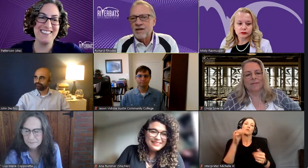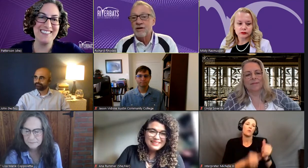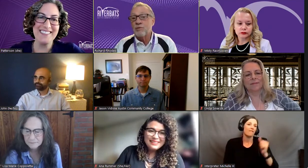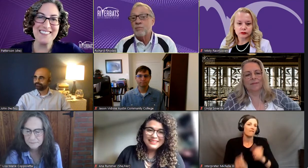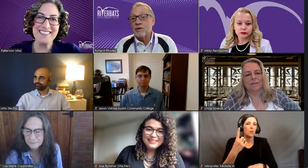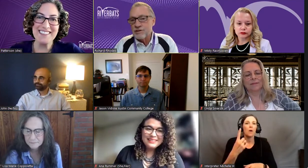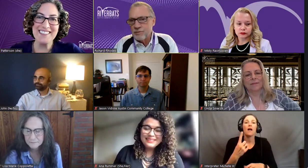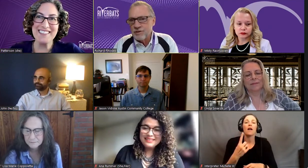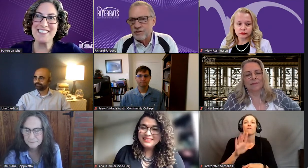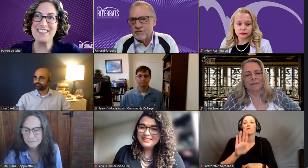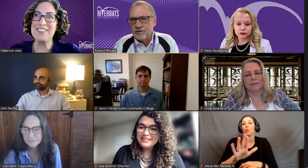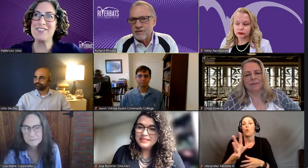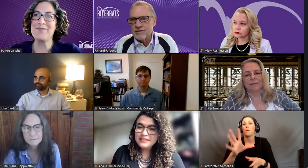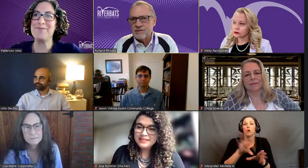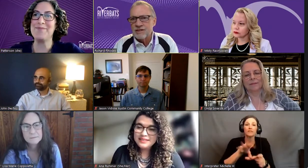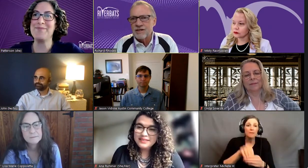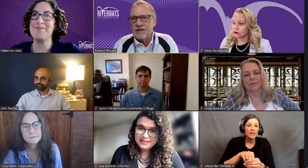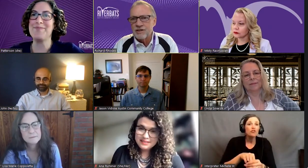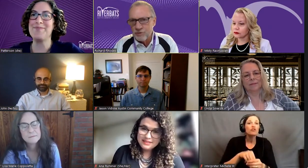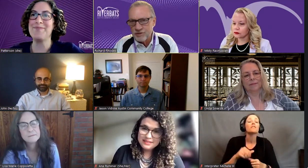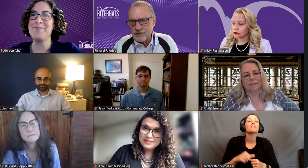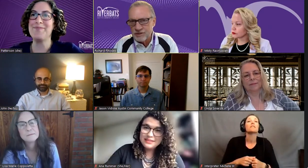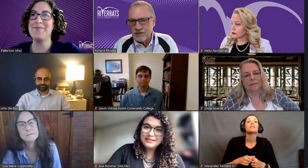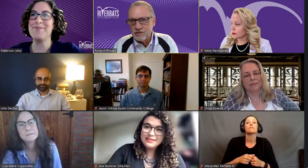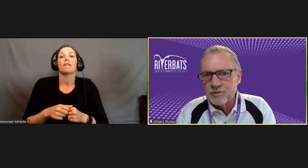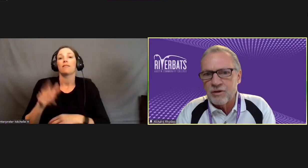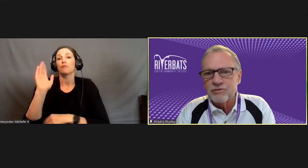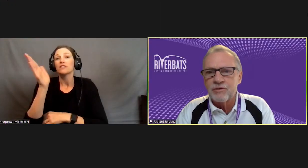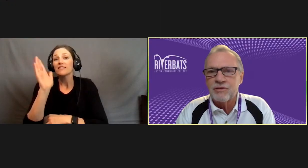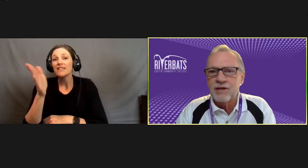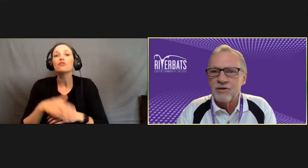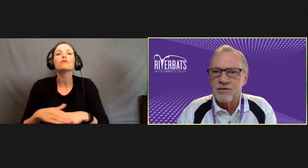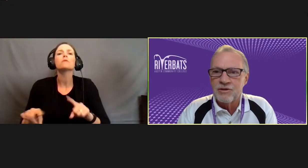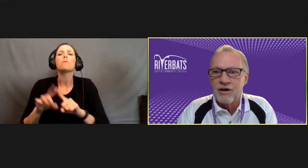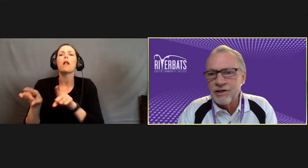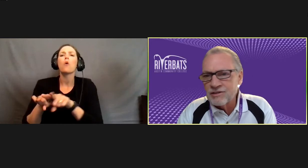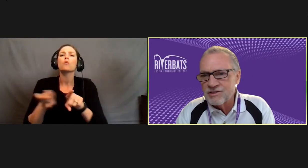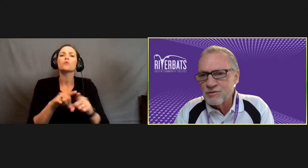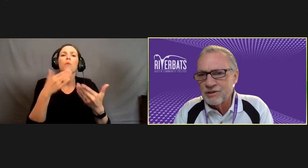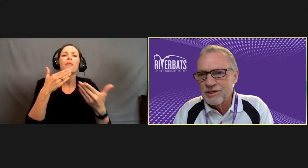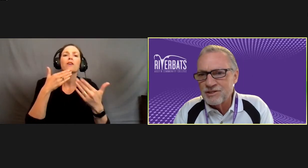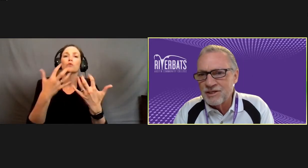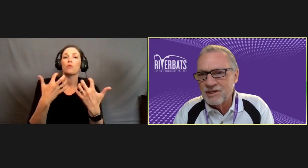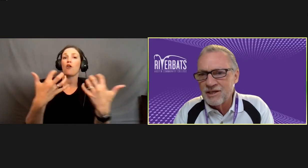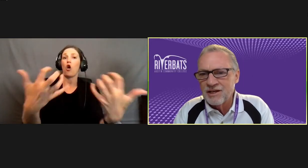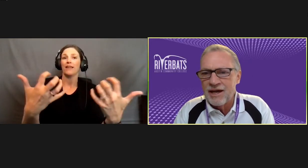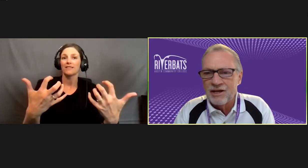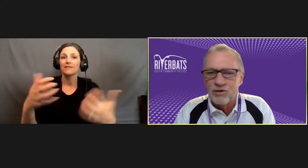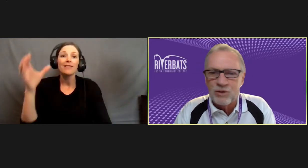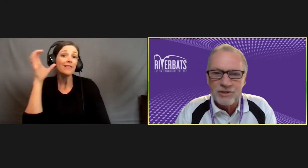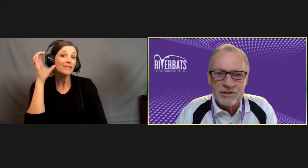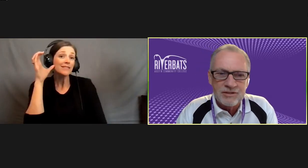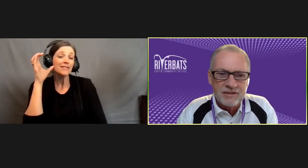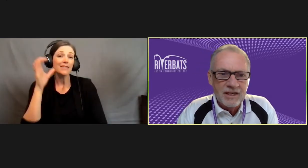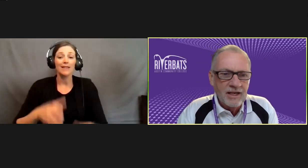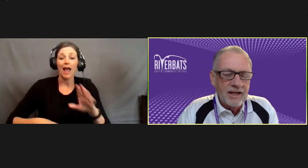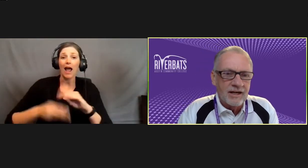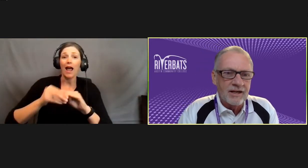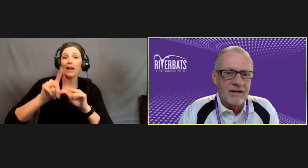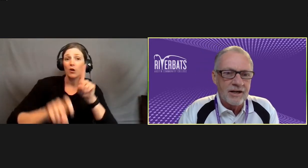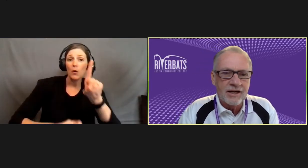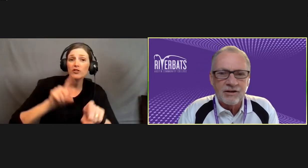your participation in this and the presentations, but also thank you to the audience that's been listening and adding questions.